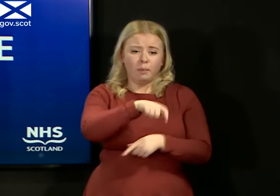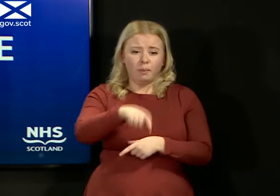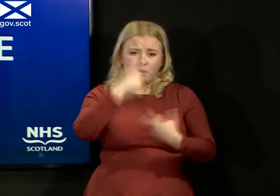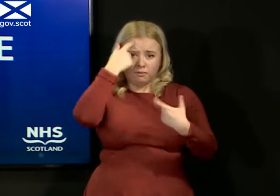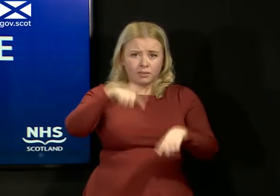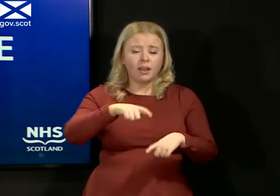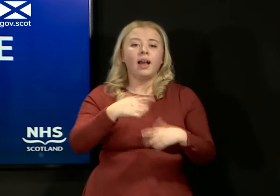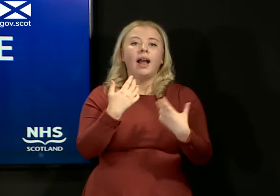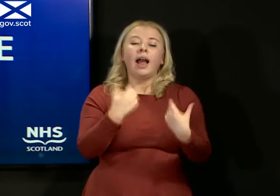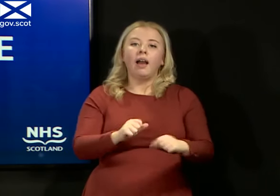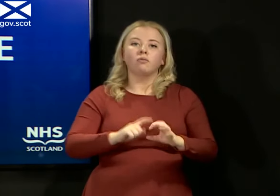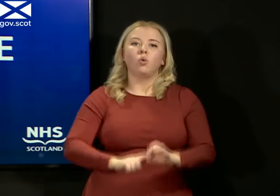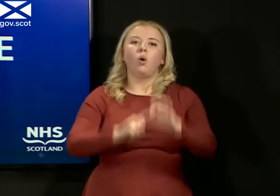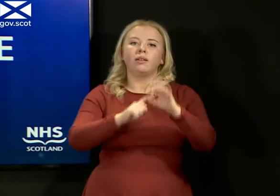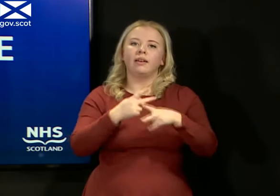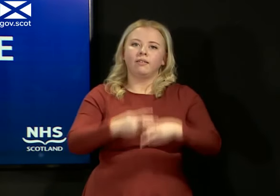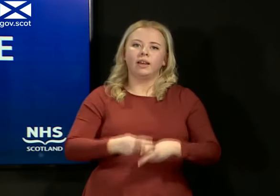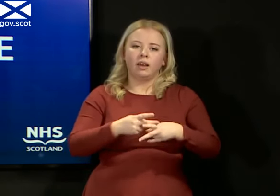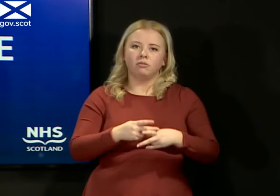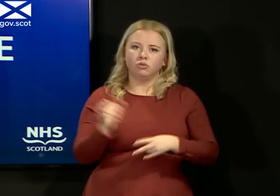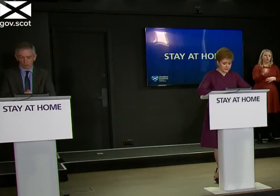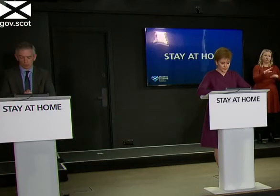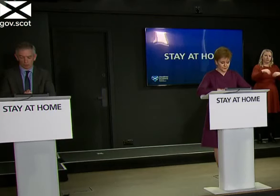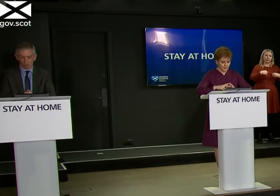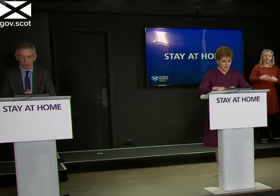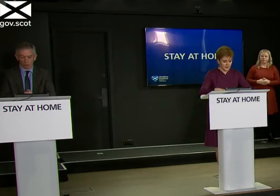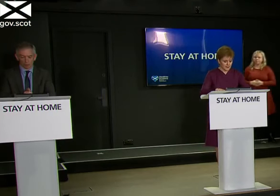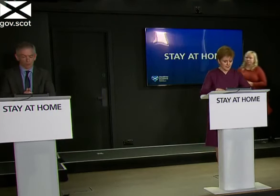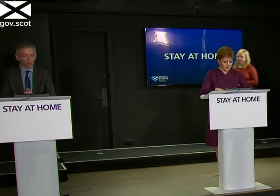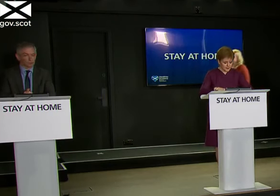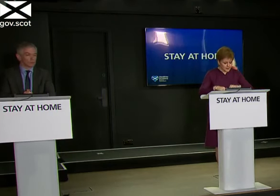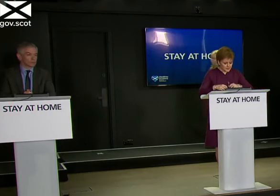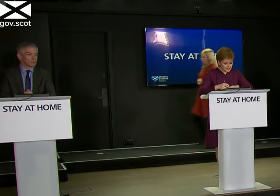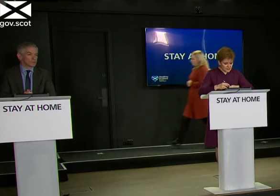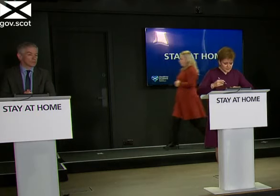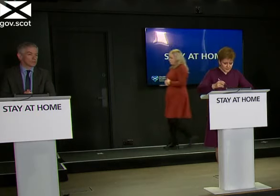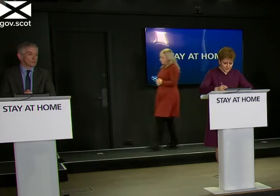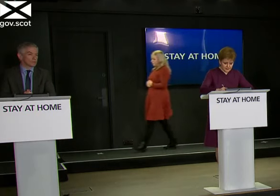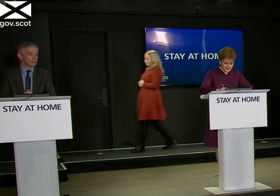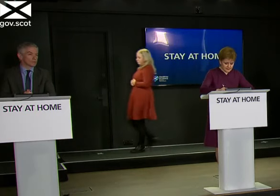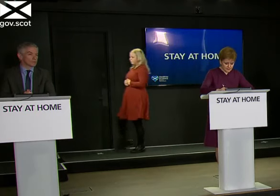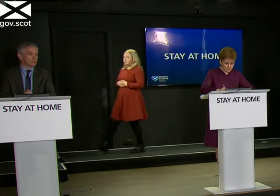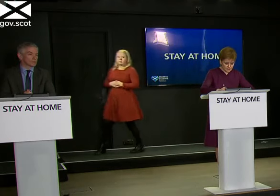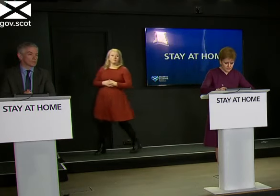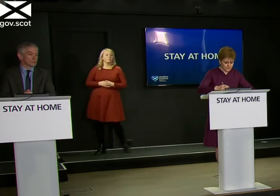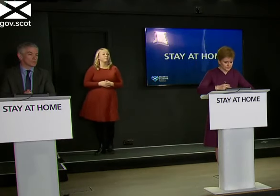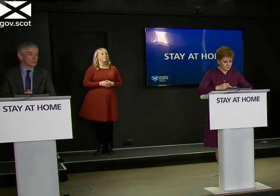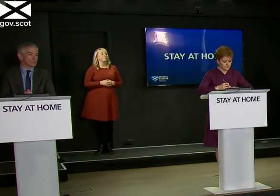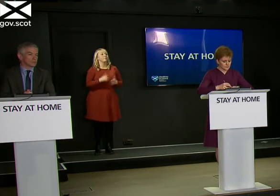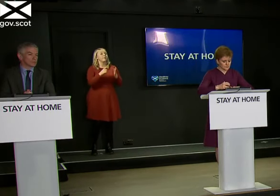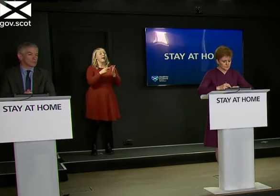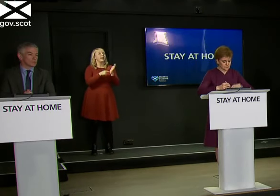that we think that they should be receiving. Thank you. Peter Smith, ITV News.